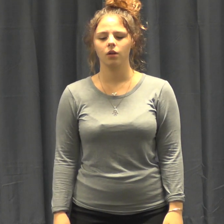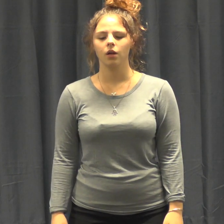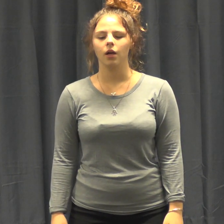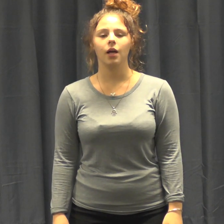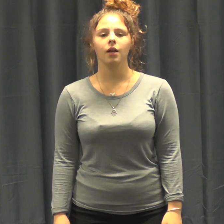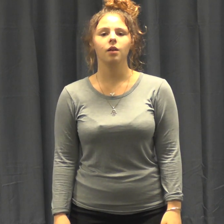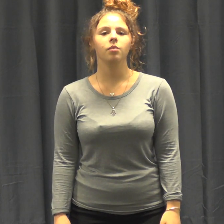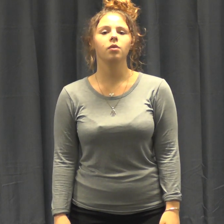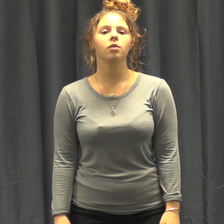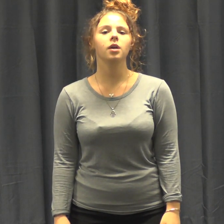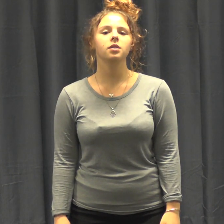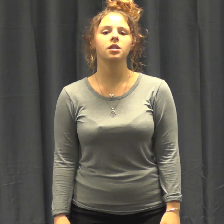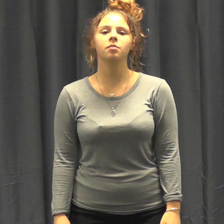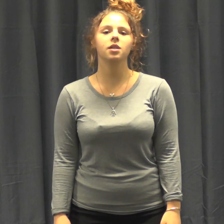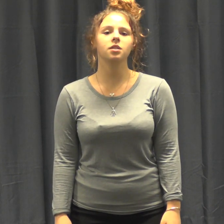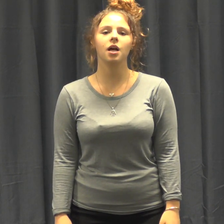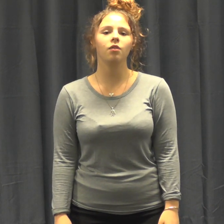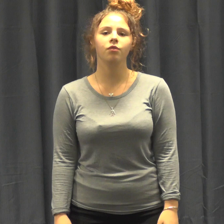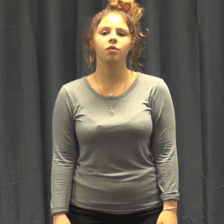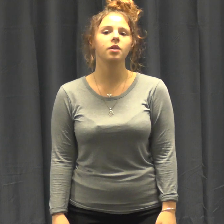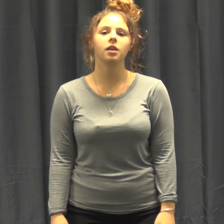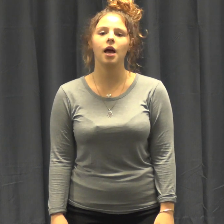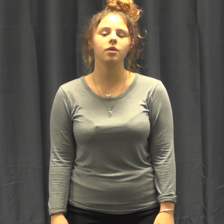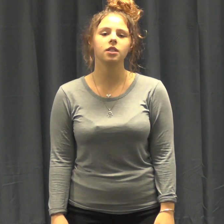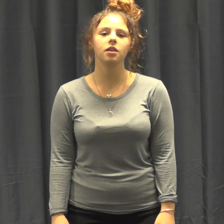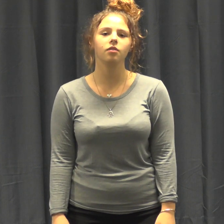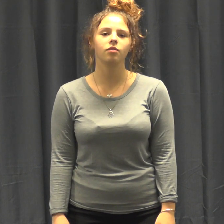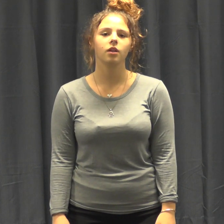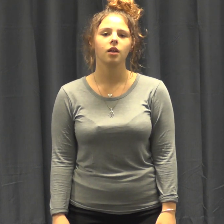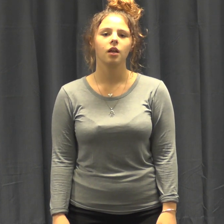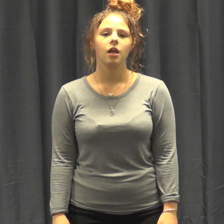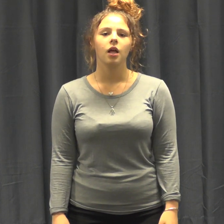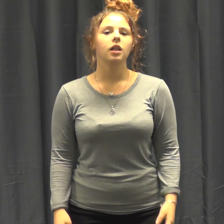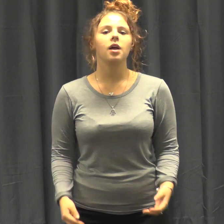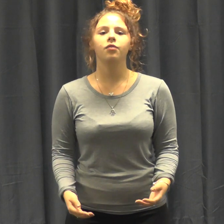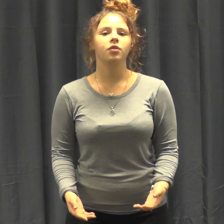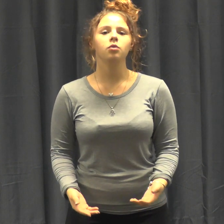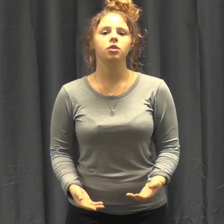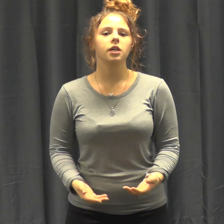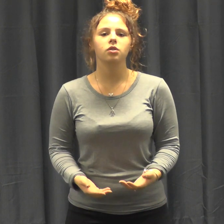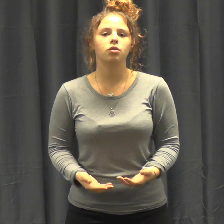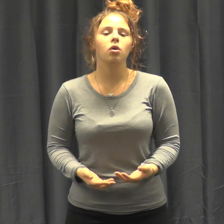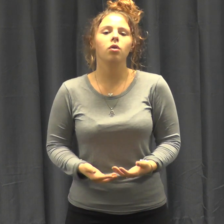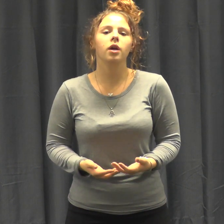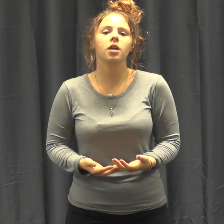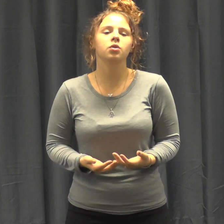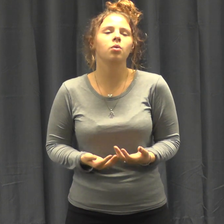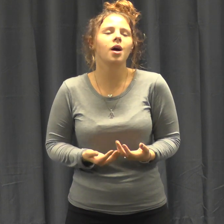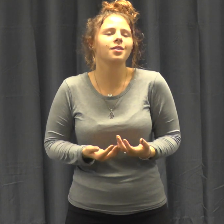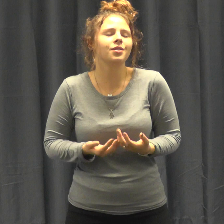I'm erasing myself from the narrative Let future historians wonder